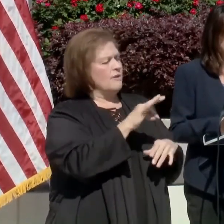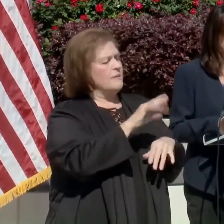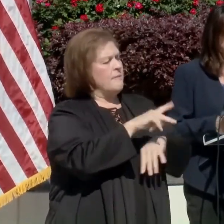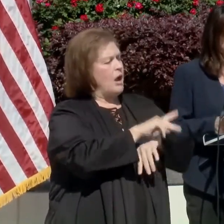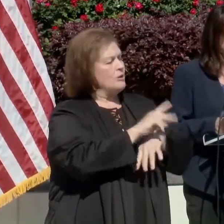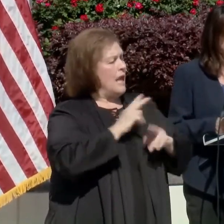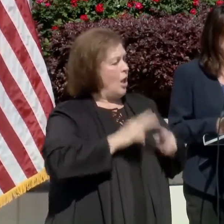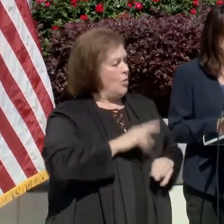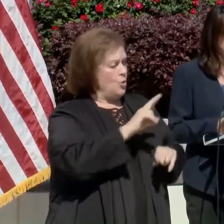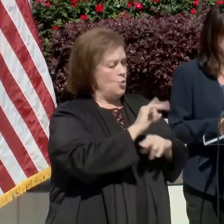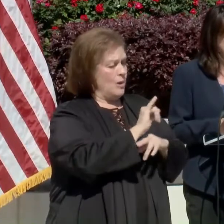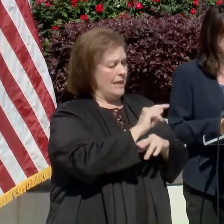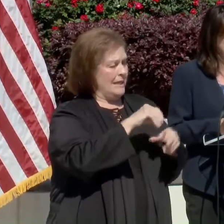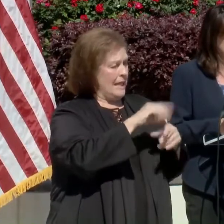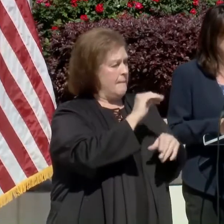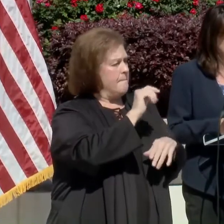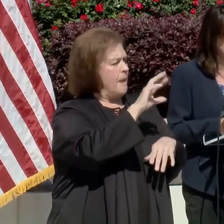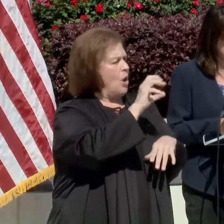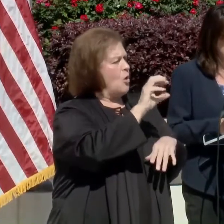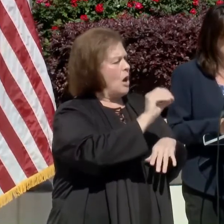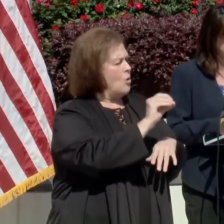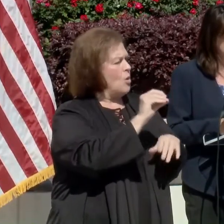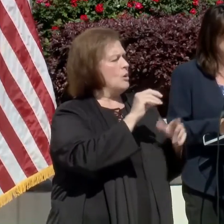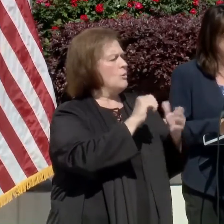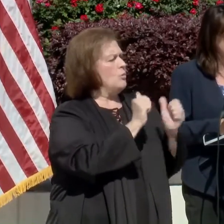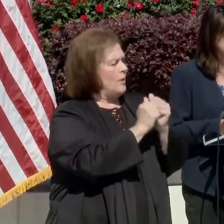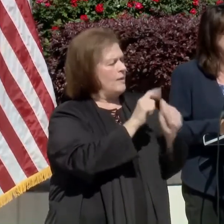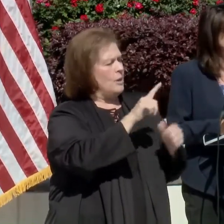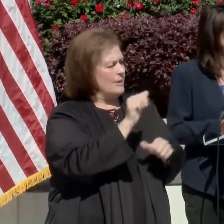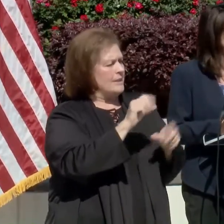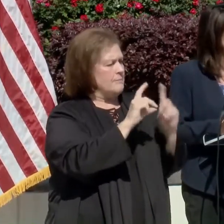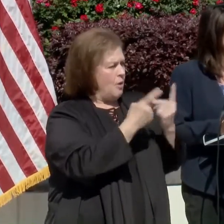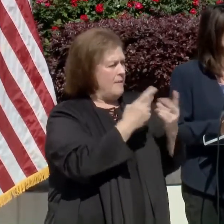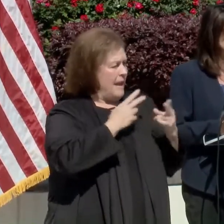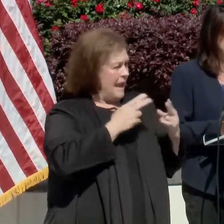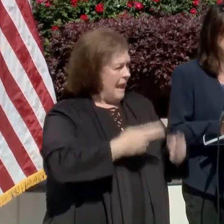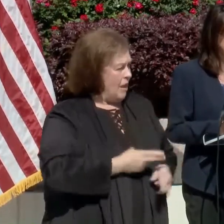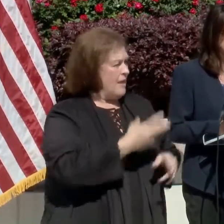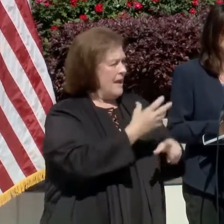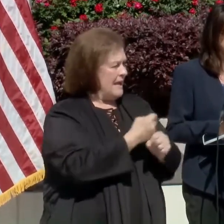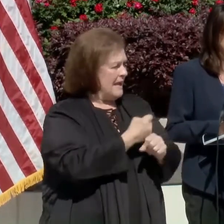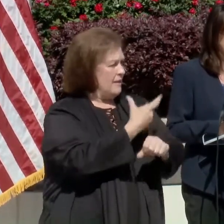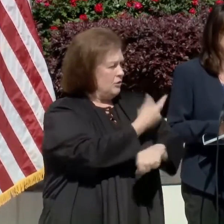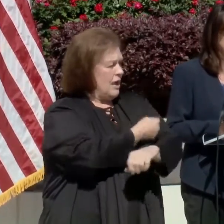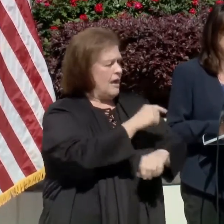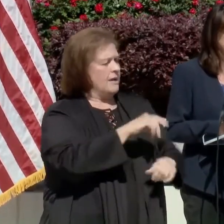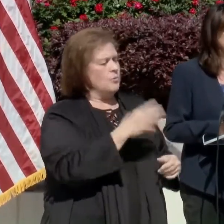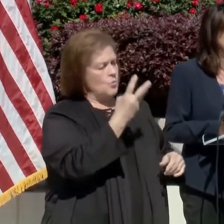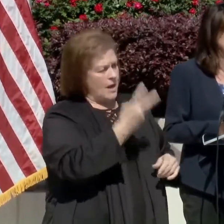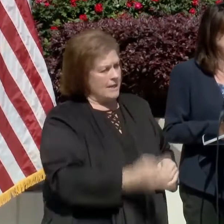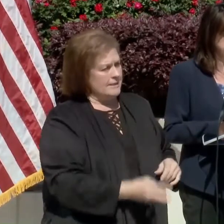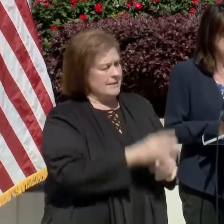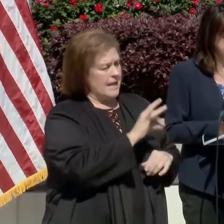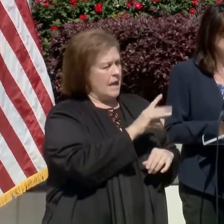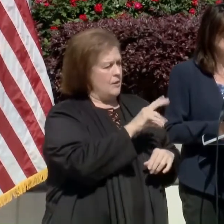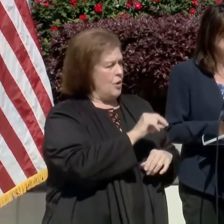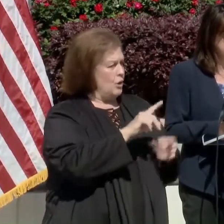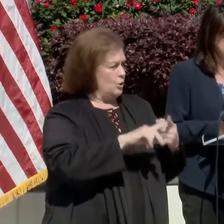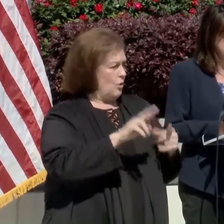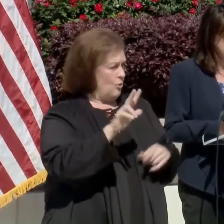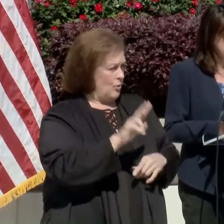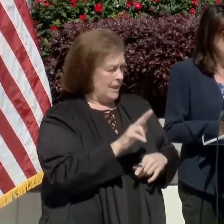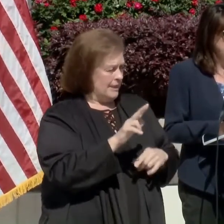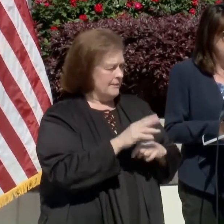Jefferson Parish Health Unit in Marrero is partnering with Louisiana Department of Health. They give out the vaccine every Wednesday from 8 30 to 3 p.m.